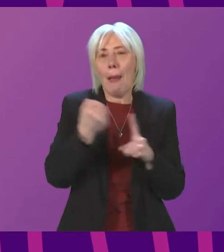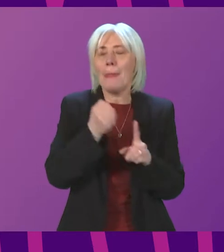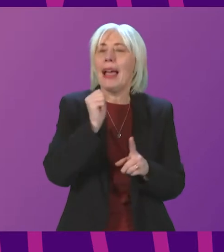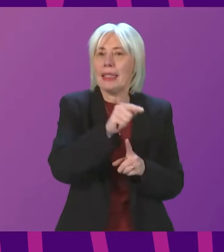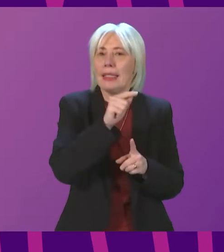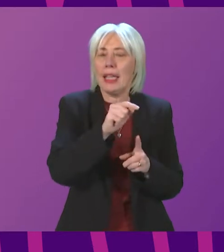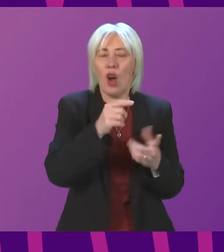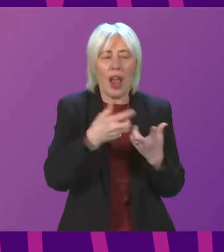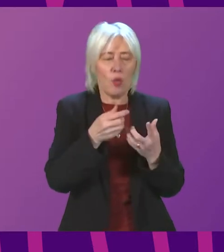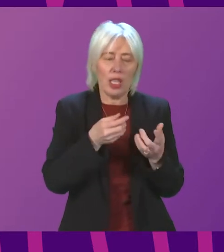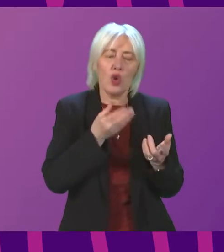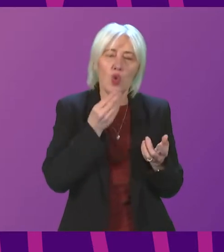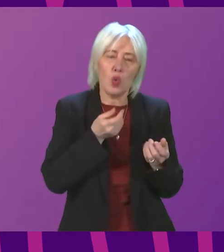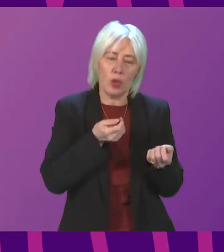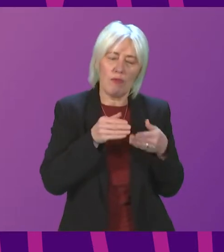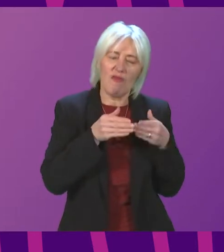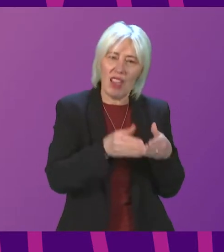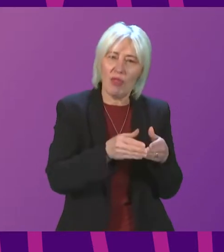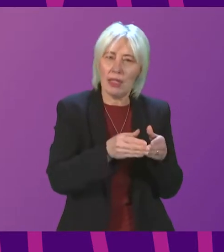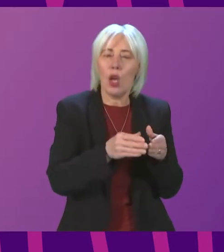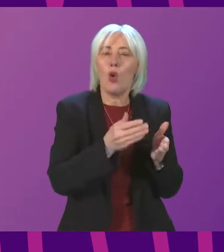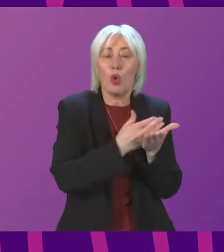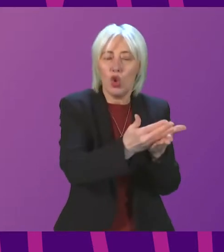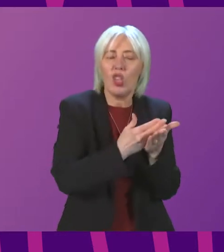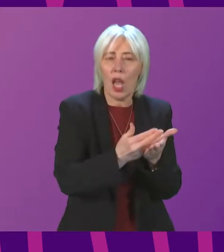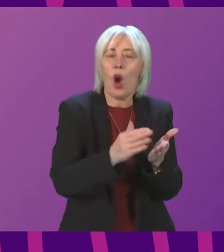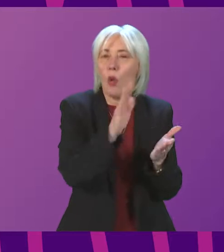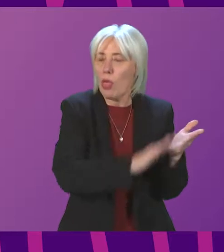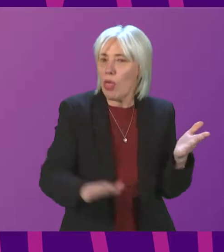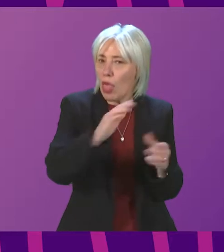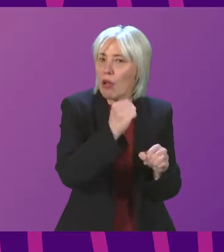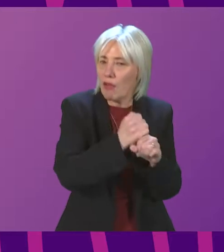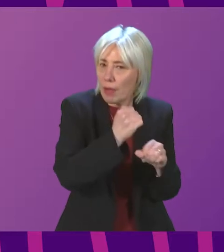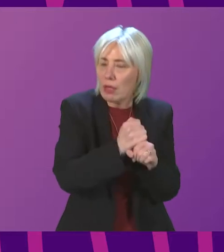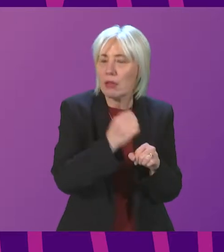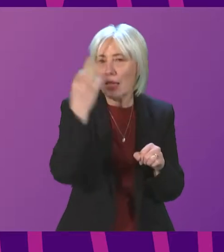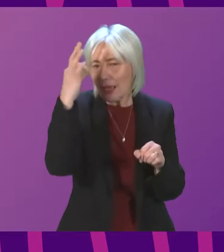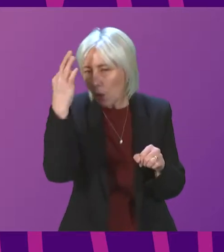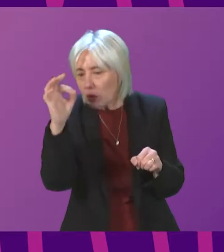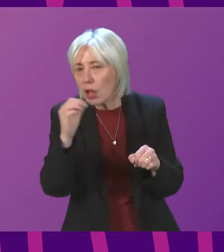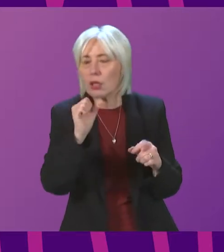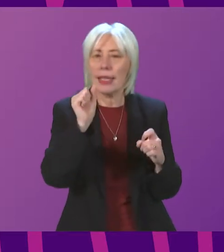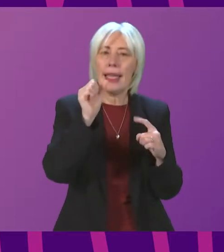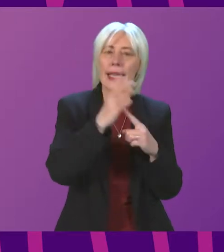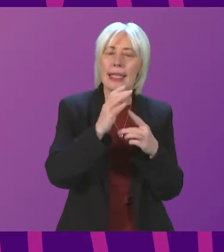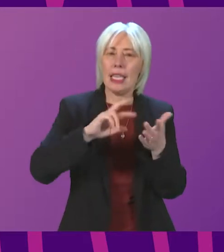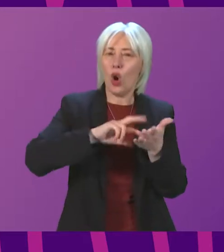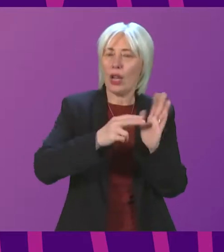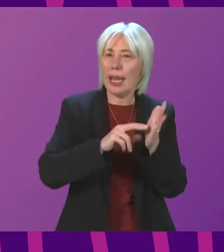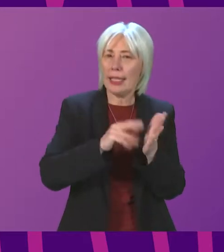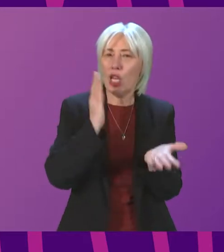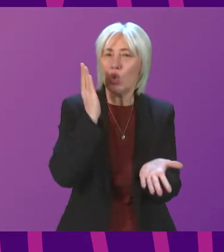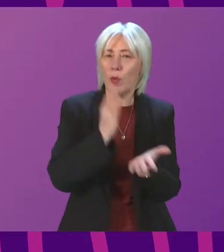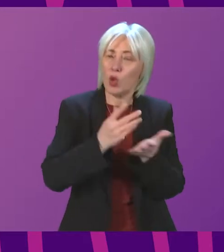approaches and will be shared with national and local government, local resilience partnerships and other key agencies to ensure a collective understanding